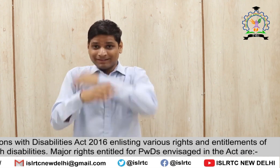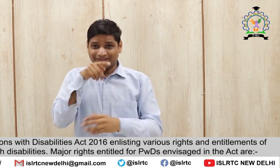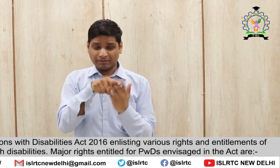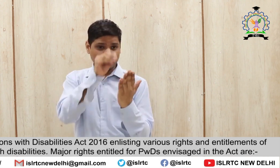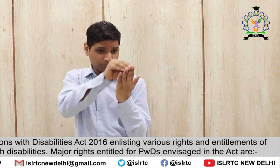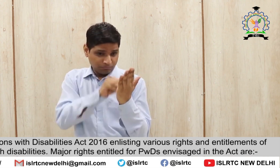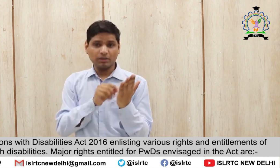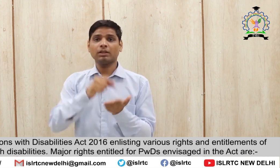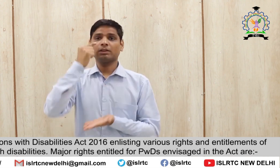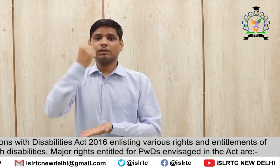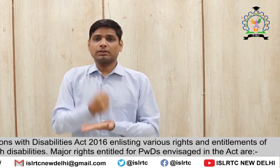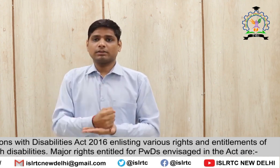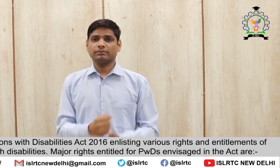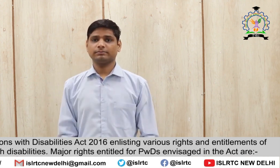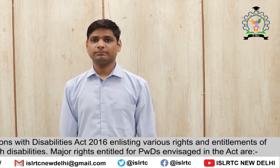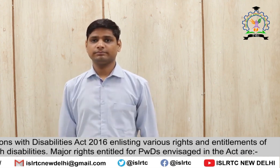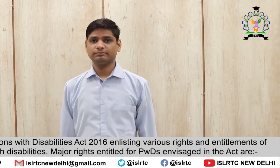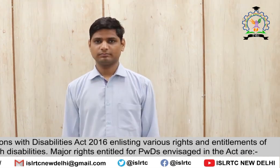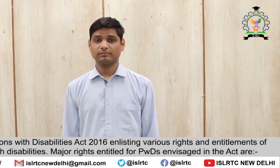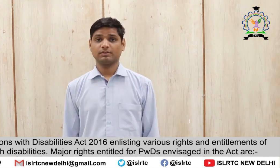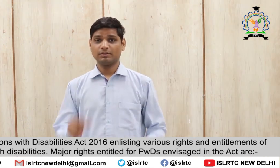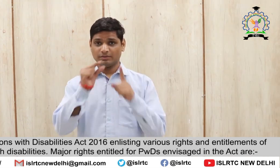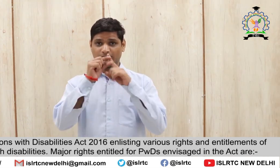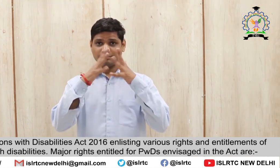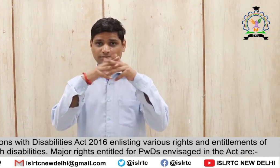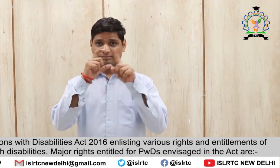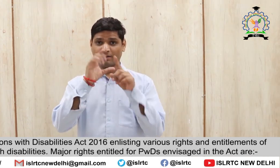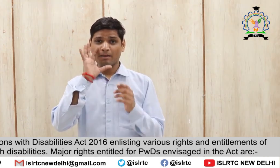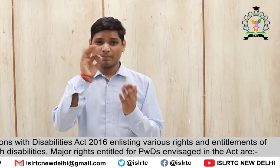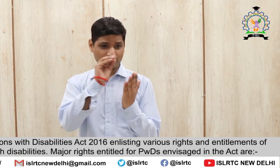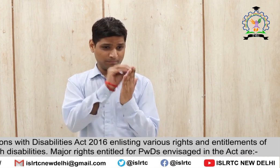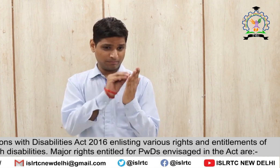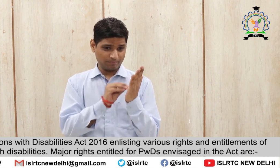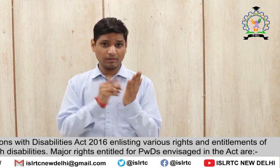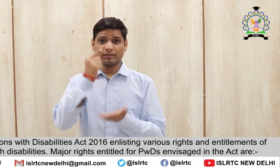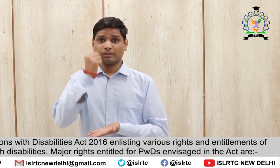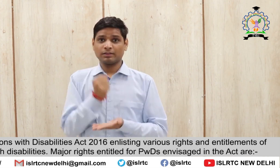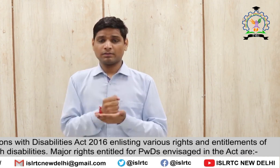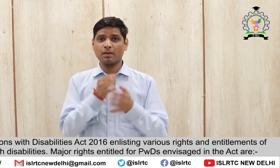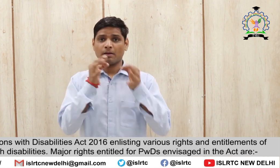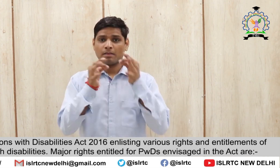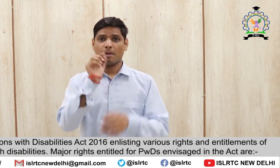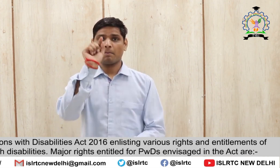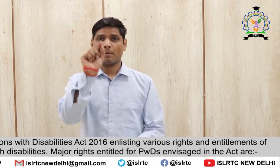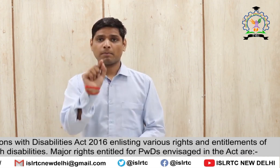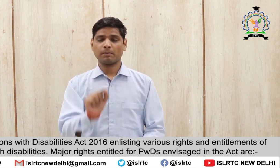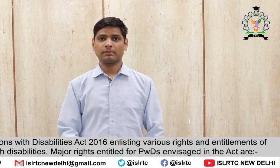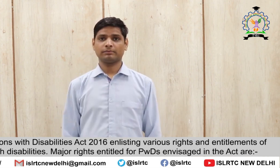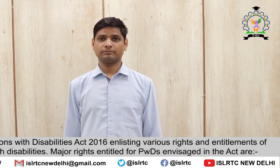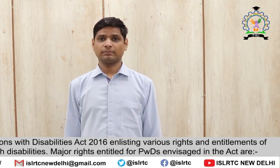2016 enlisting various rights and entitlements of persons with disabilities. Major rights entitled for PWDs envisaged in the